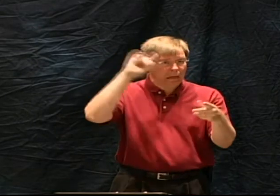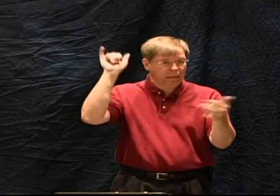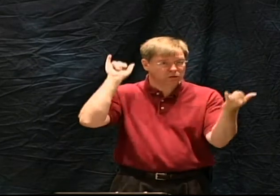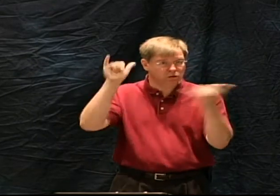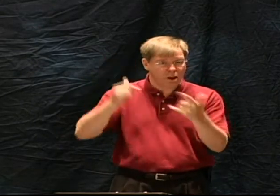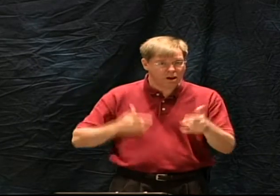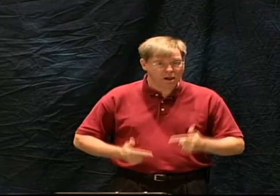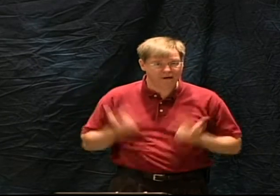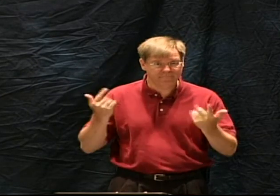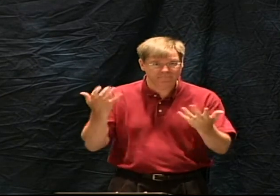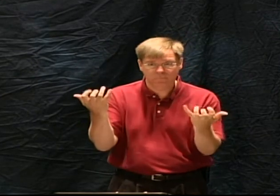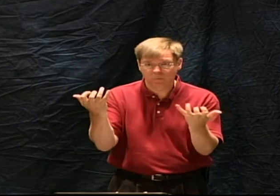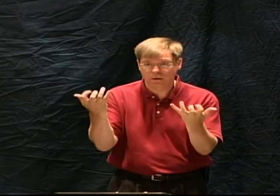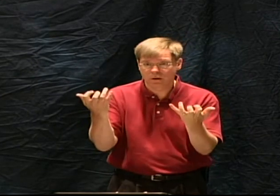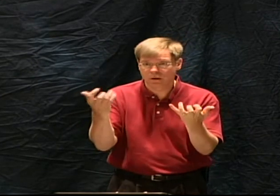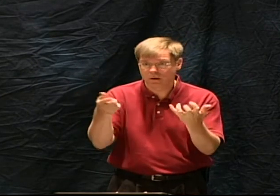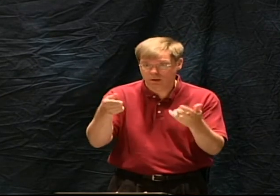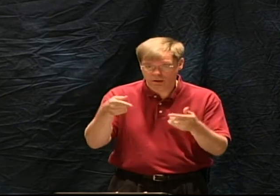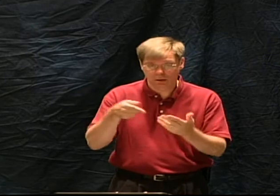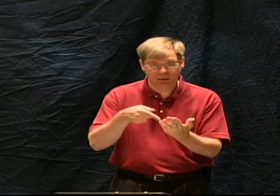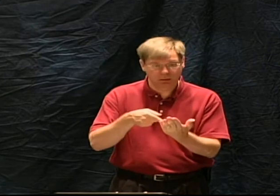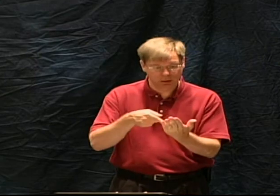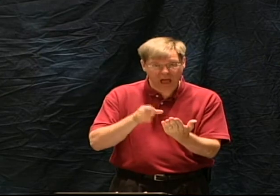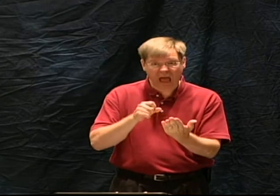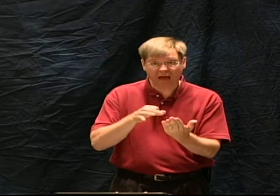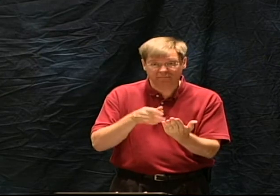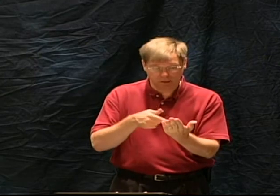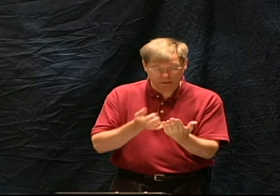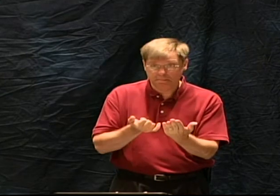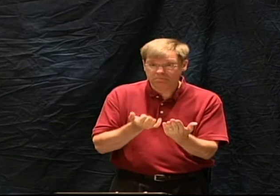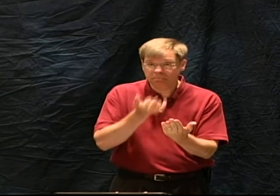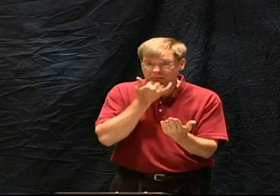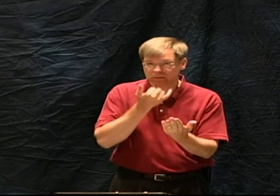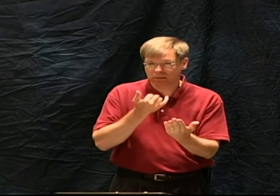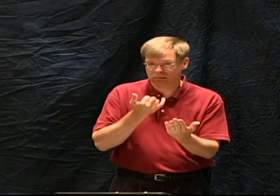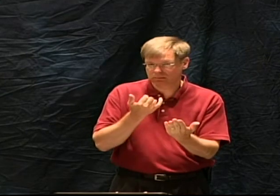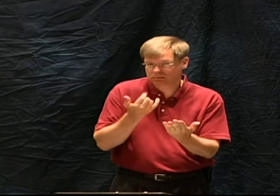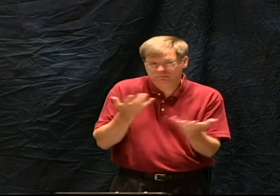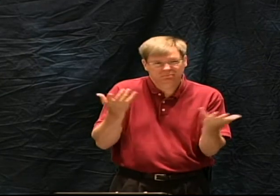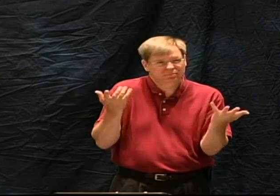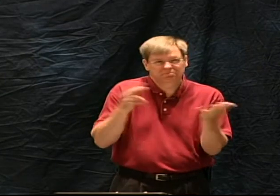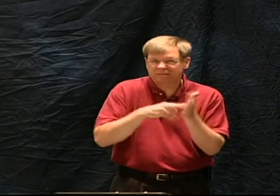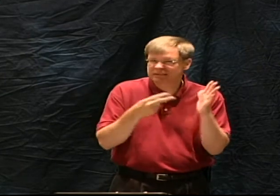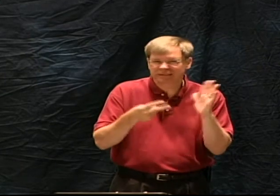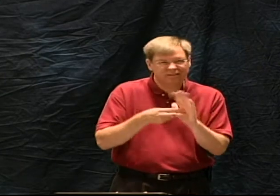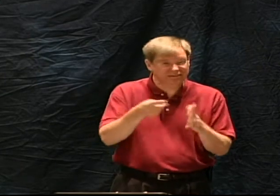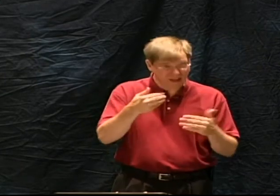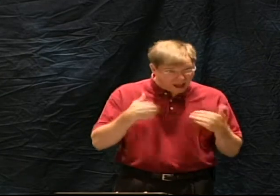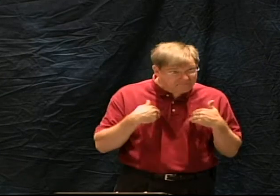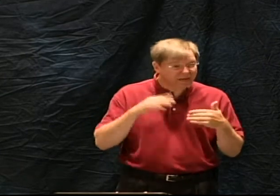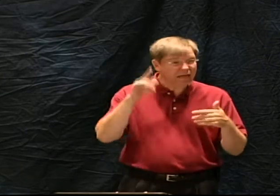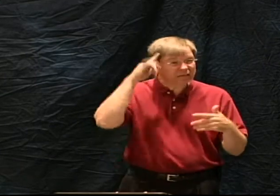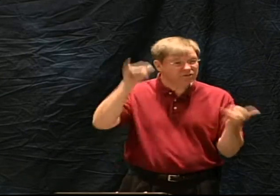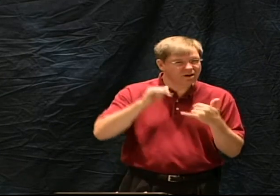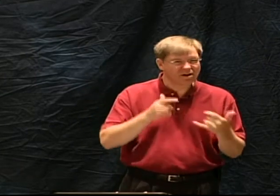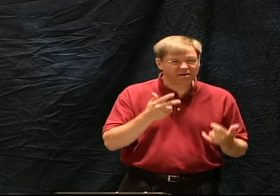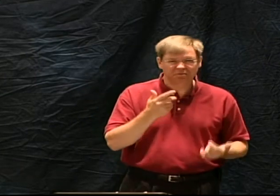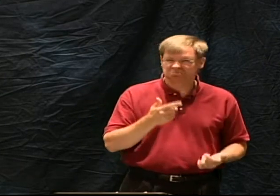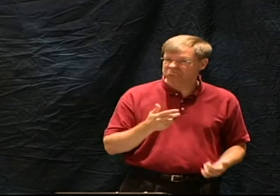it is so important that the Bible is inerrant because it tells us the way of salvation can you imagine